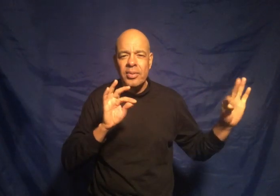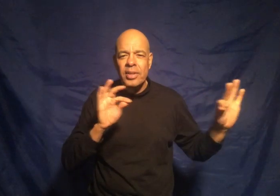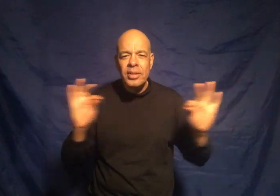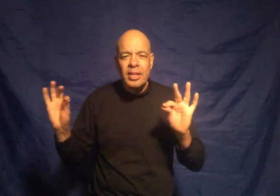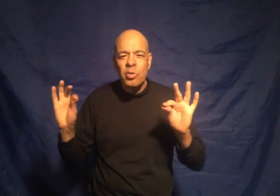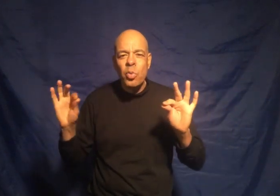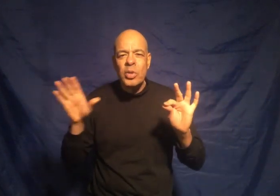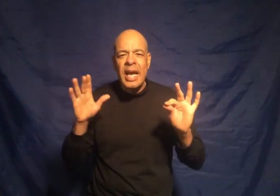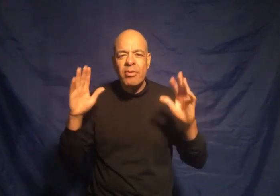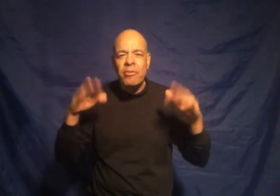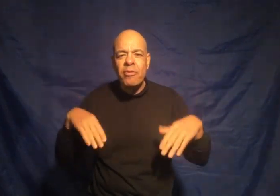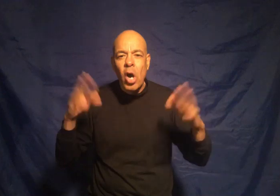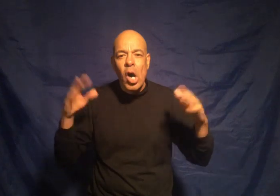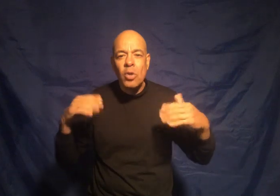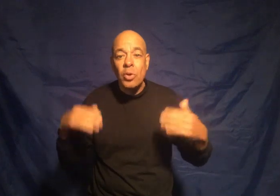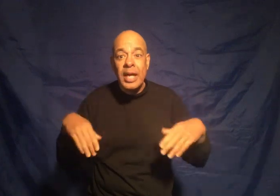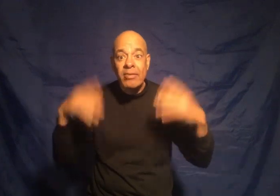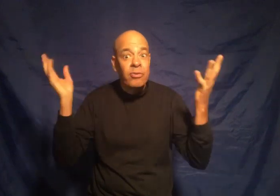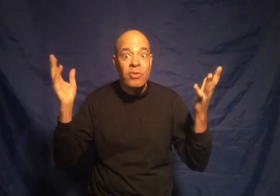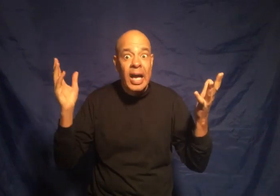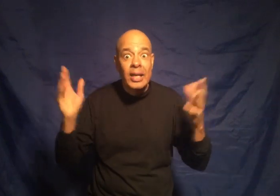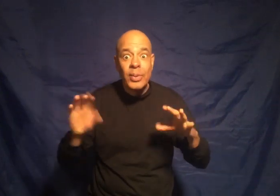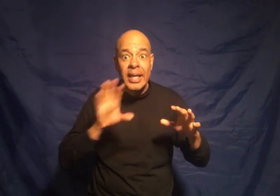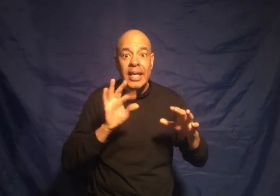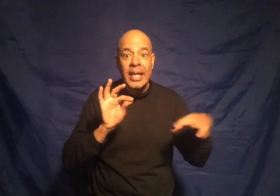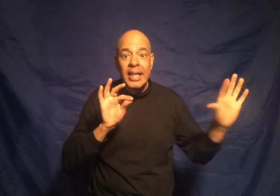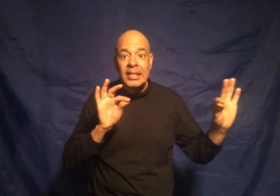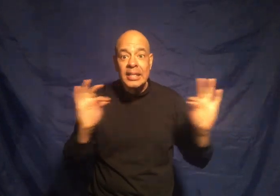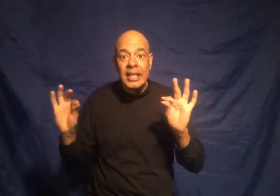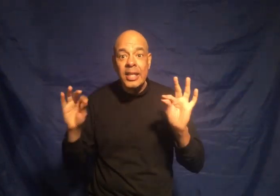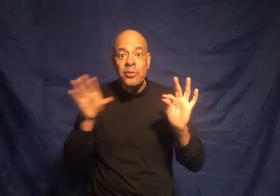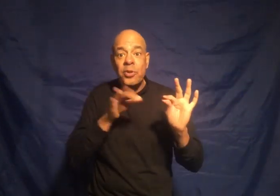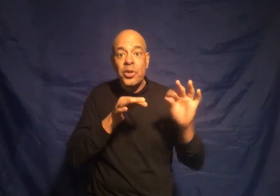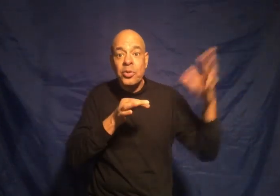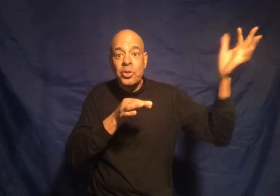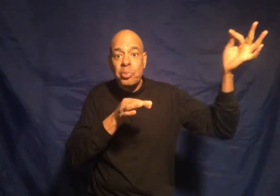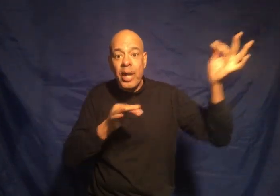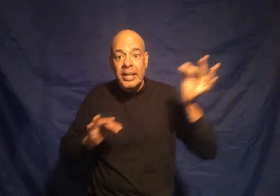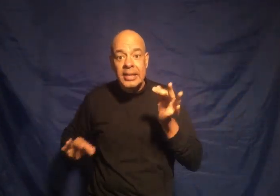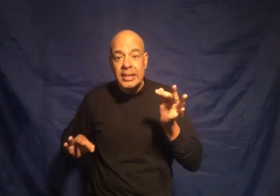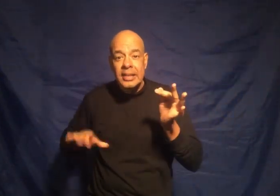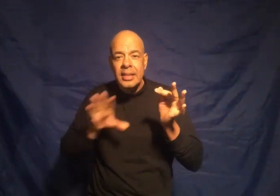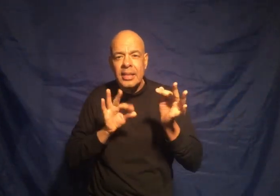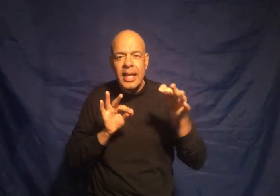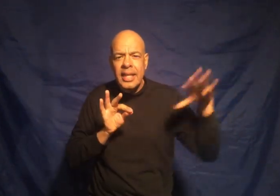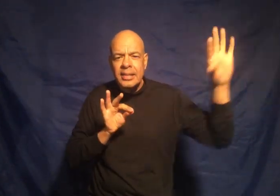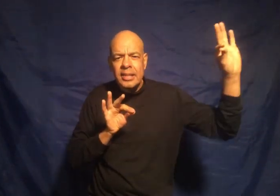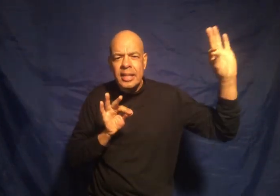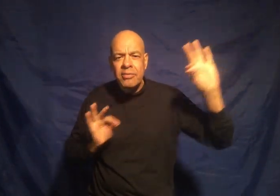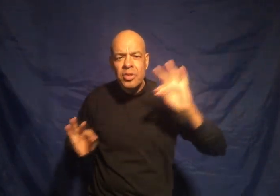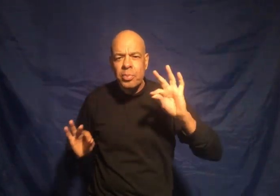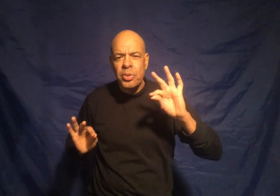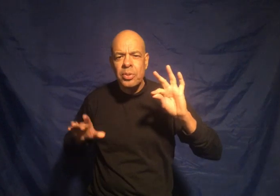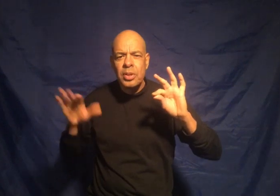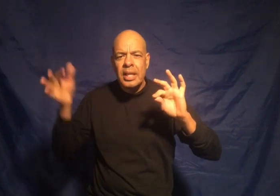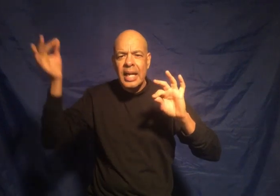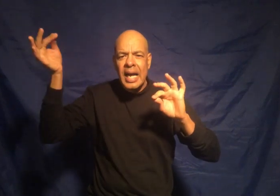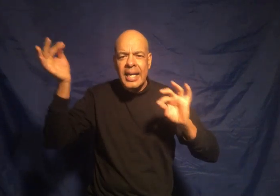it will never fall will never fly away this is here for you to practice okay this invisible line line